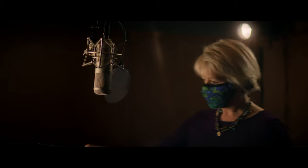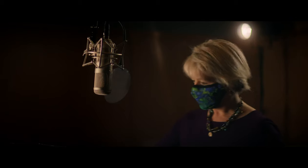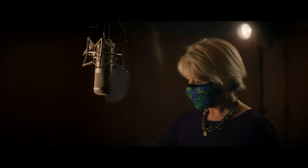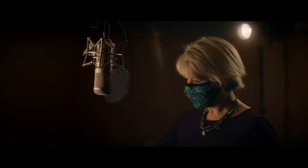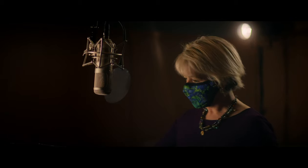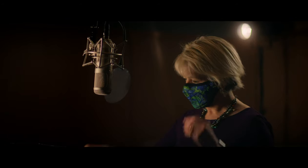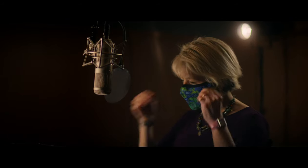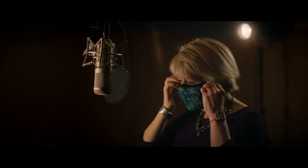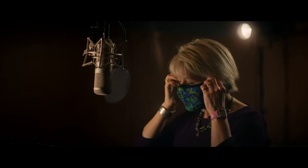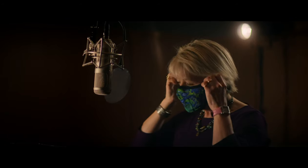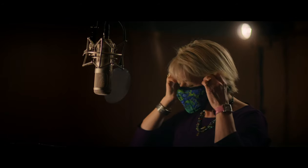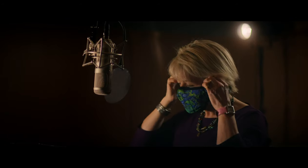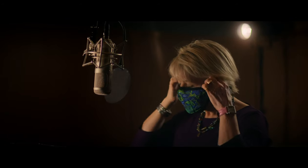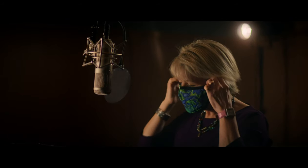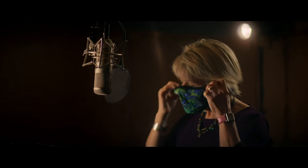Go tell